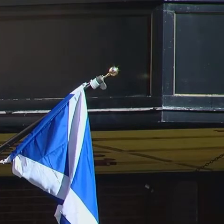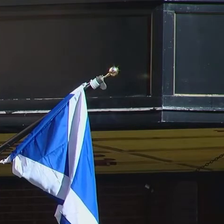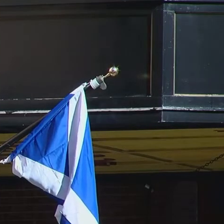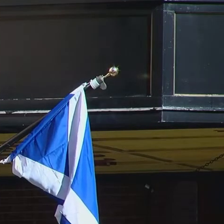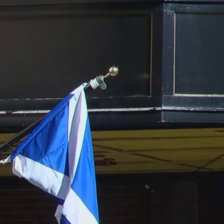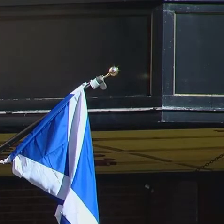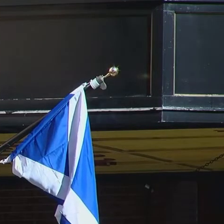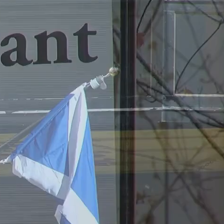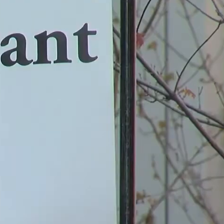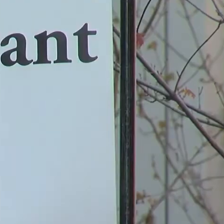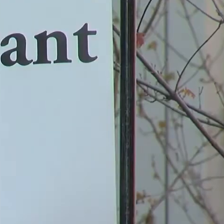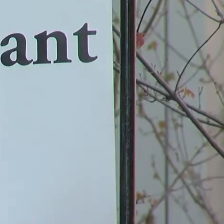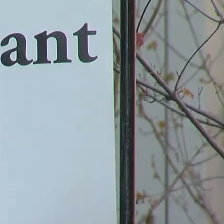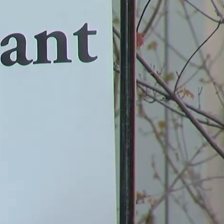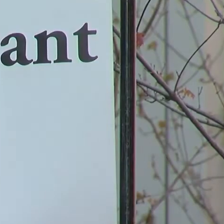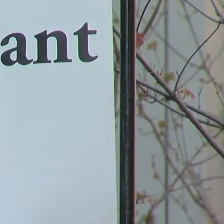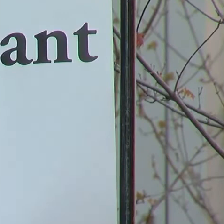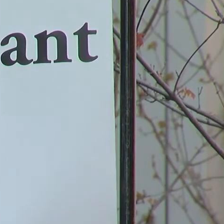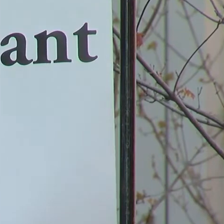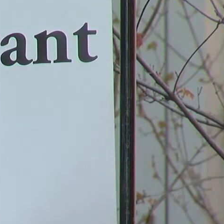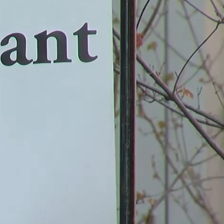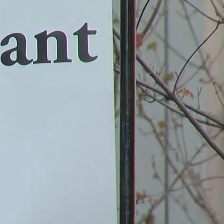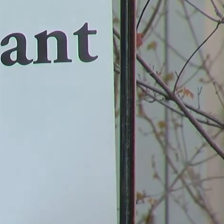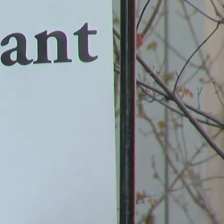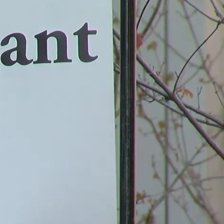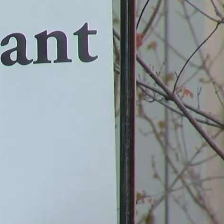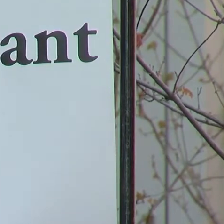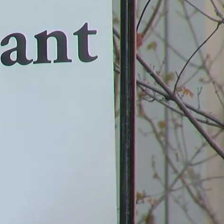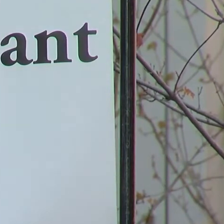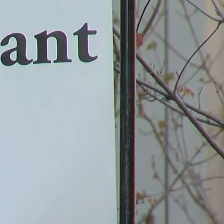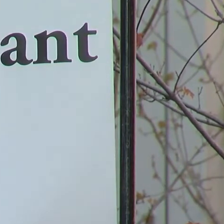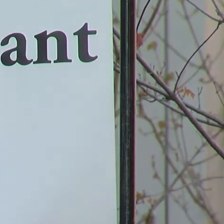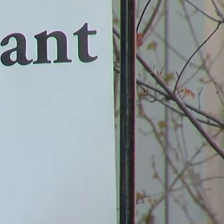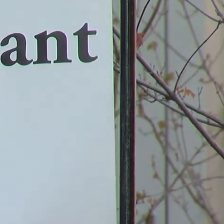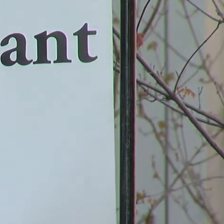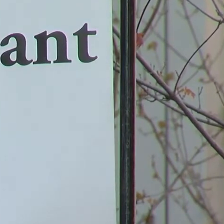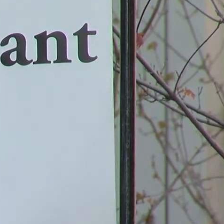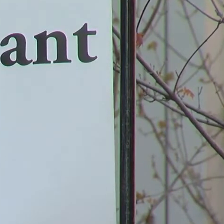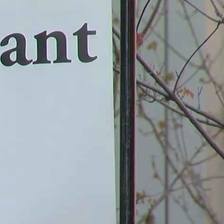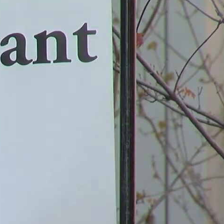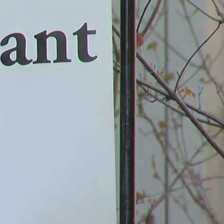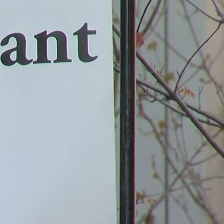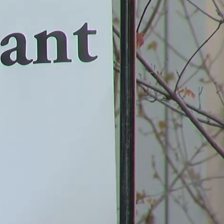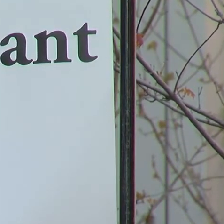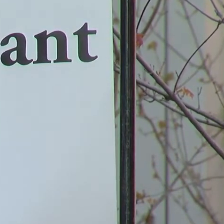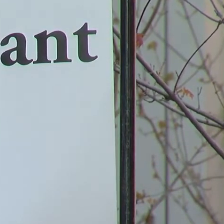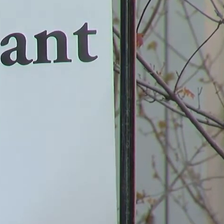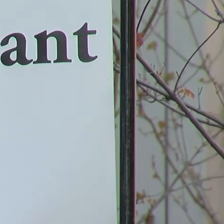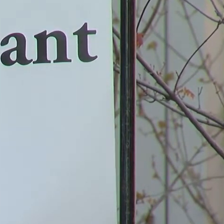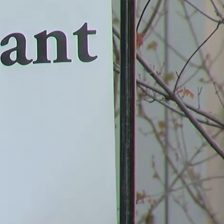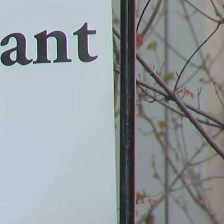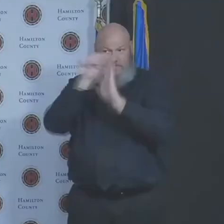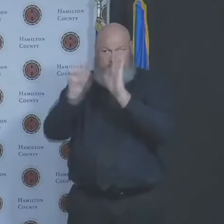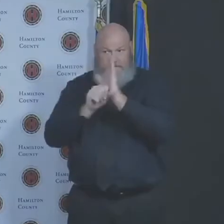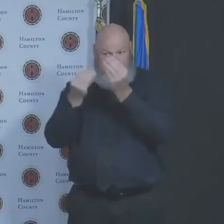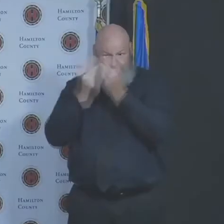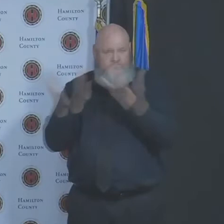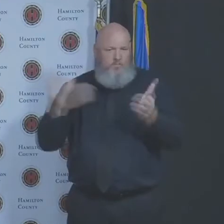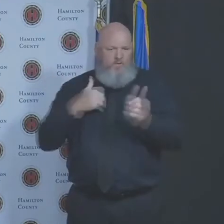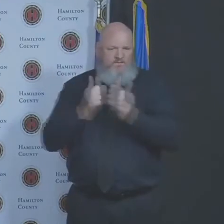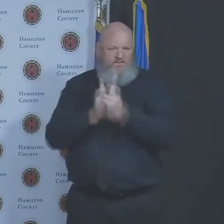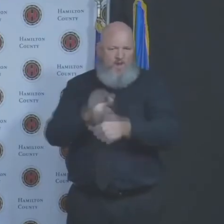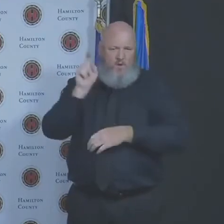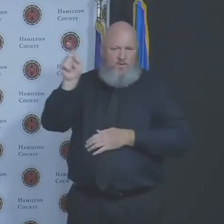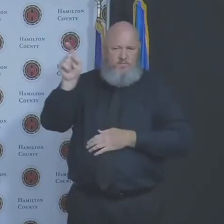Kesterman said today that those restaurants will need to impose social distancing, meaning drastic cuts in capacity. If